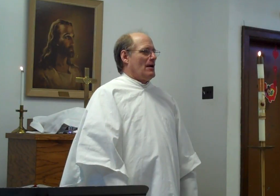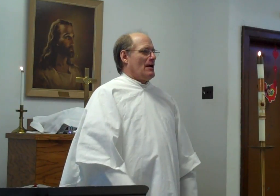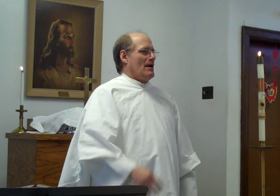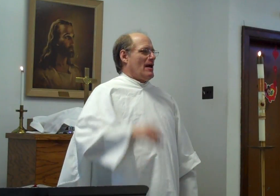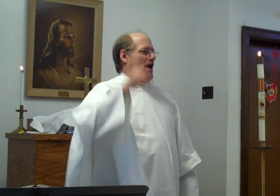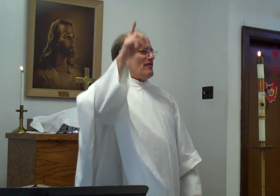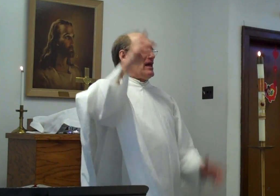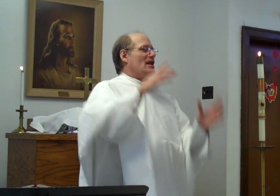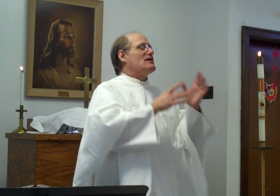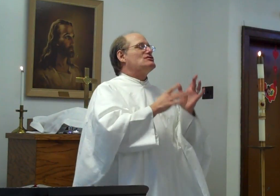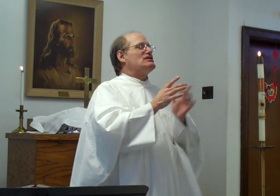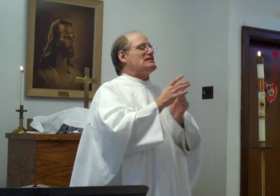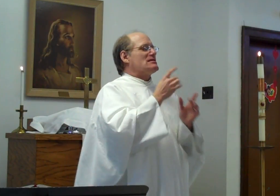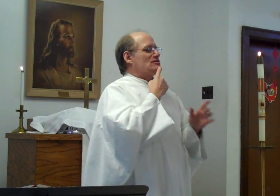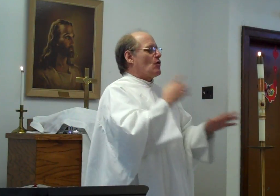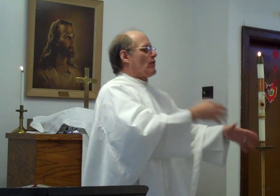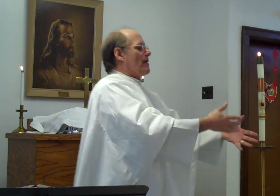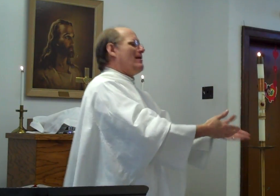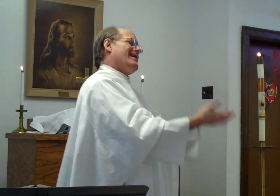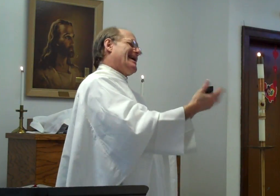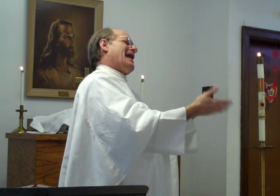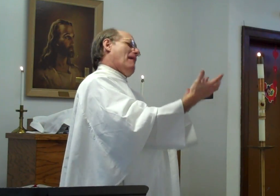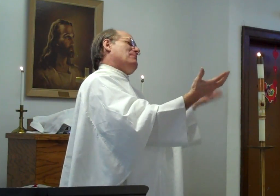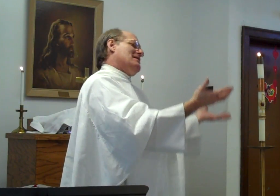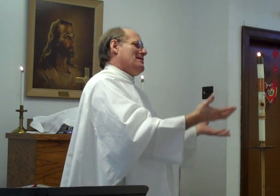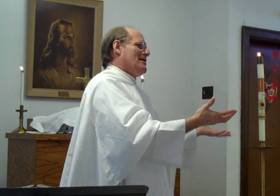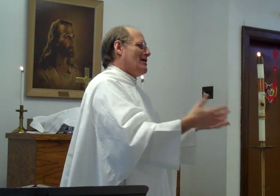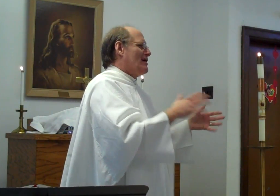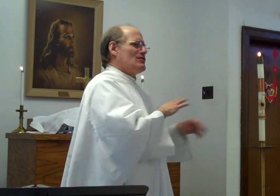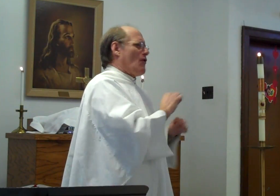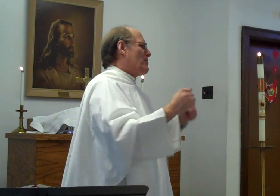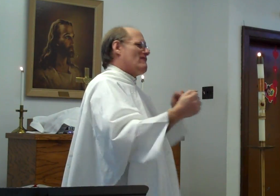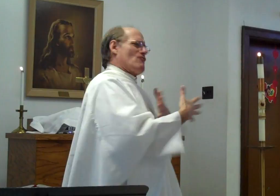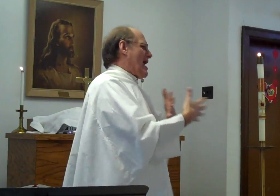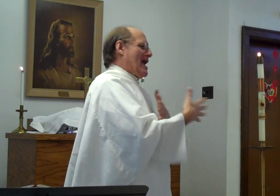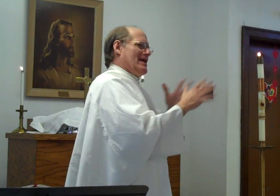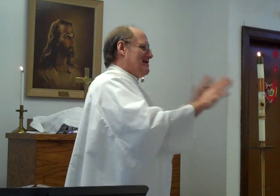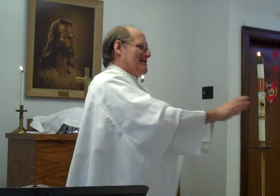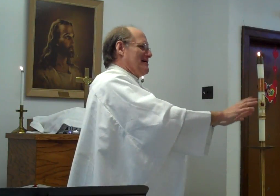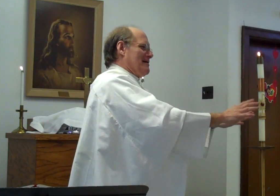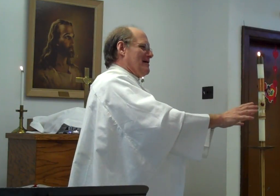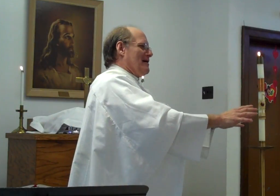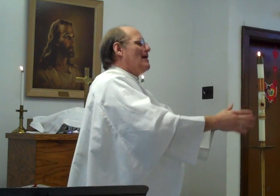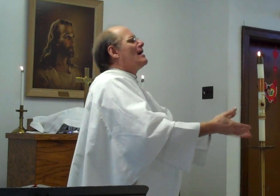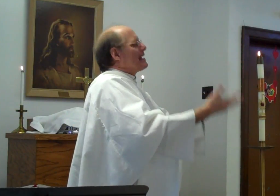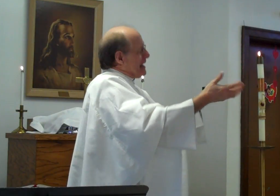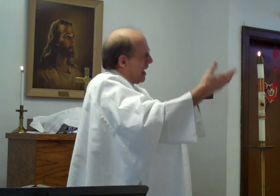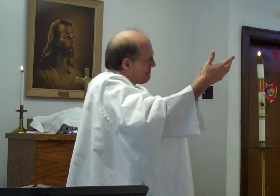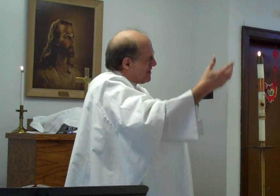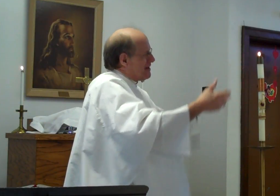And then Jesus told them, get up. Don't be afraid. Get up.